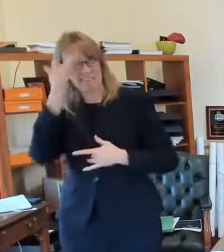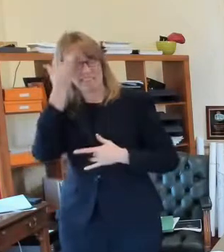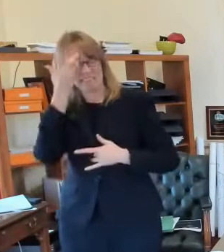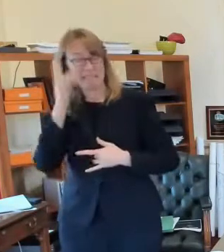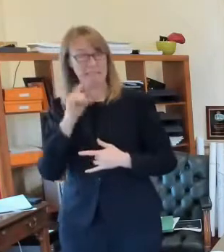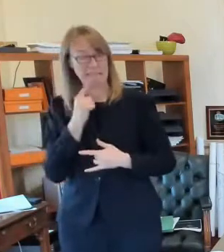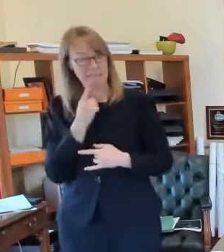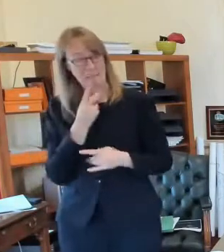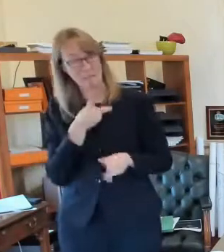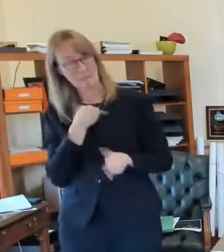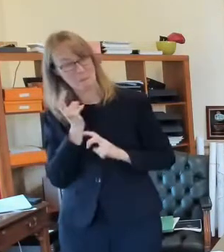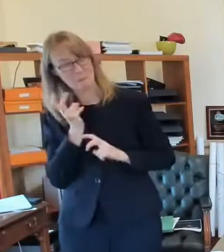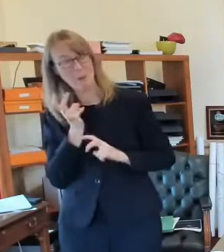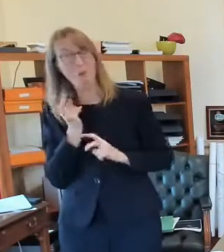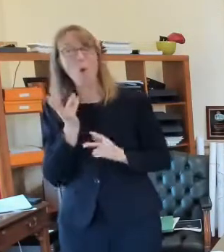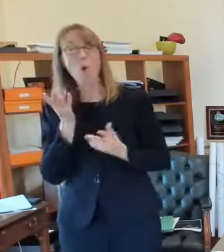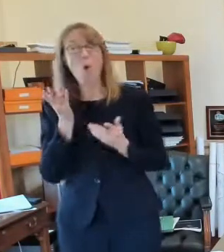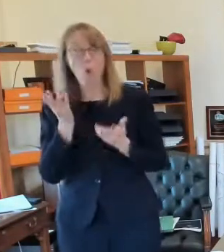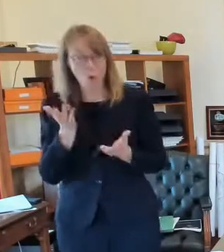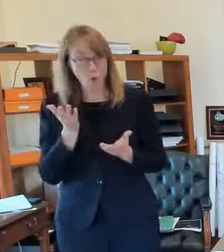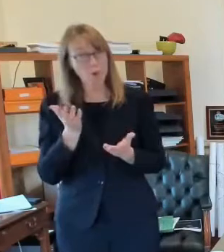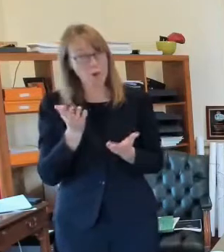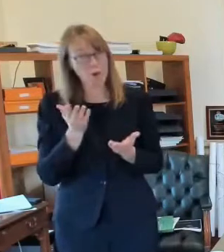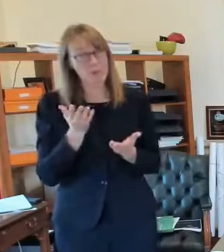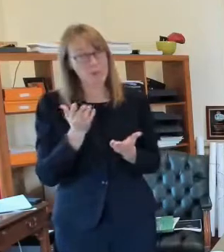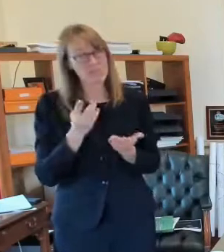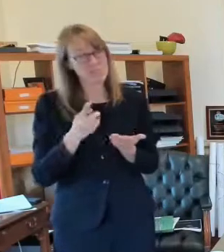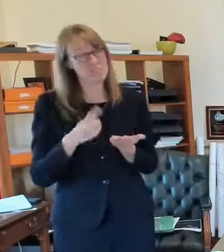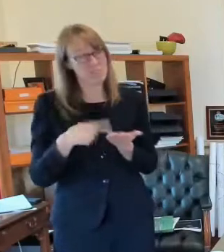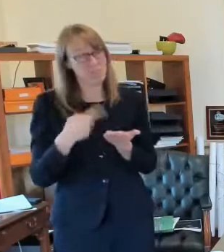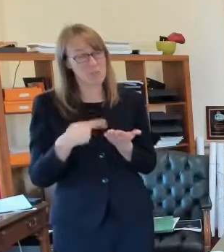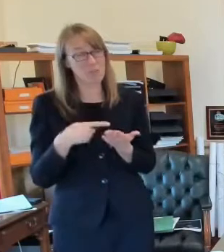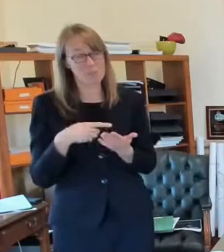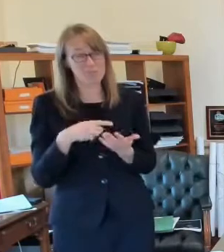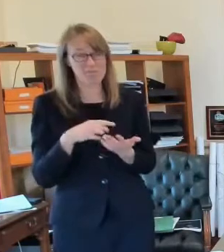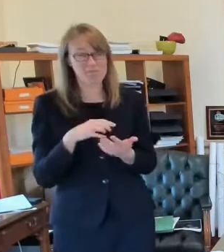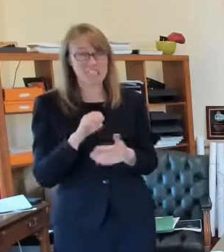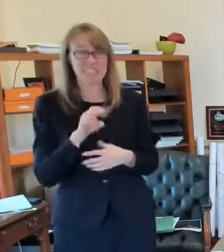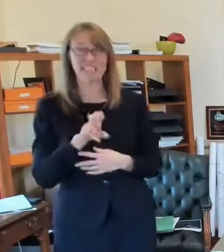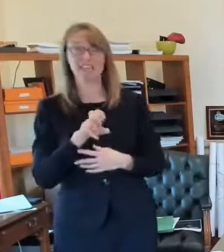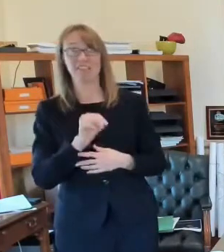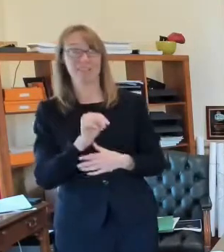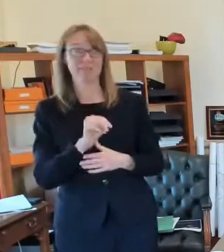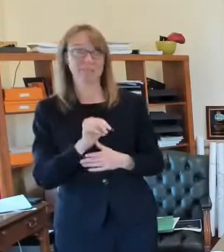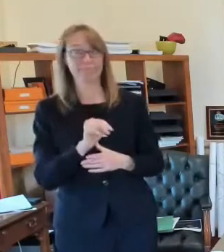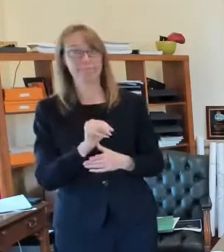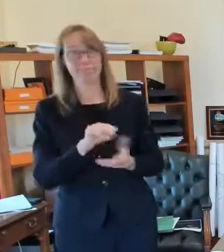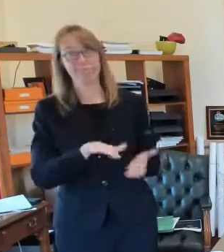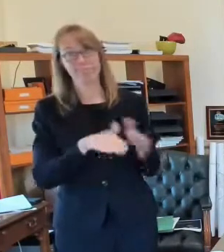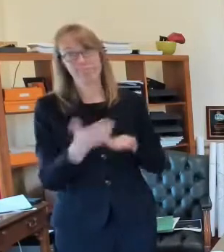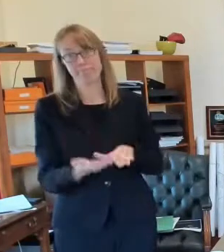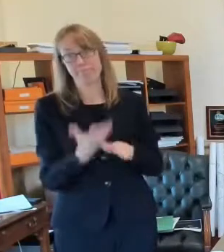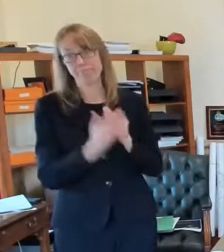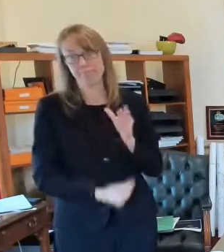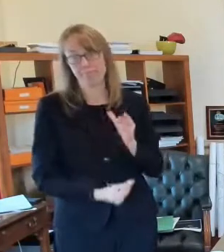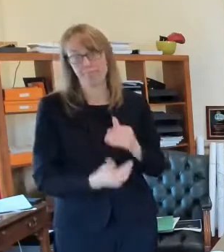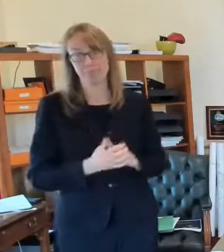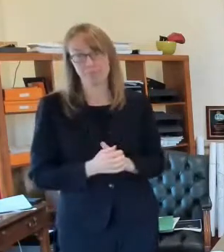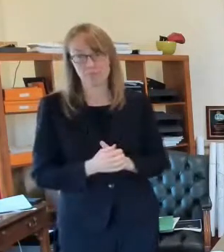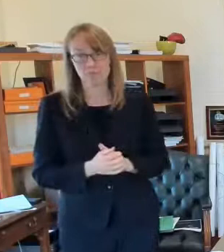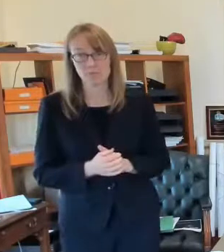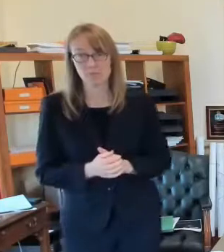we know that um at least for now until we get widespread vaccinations um the only thing